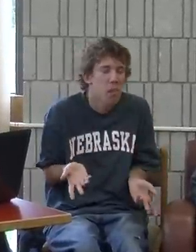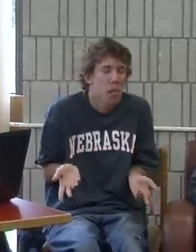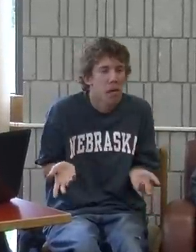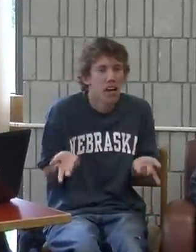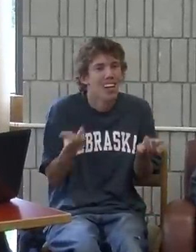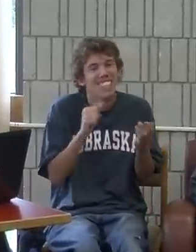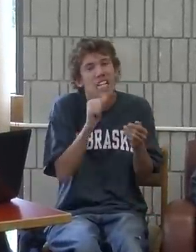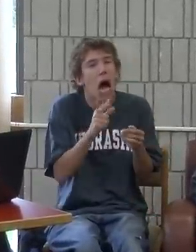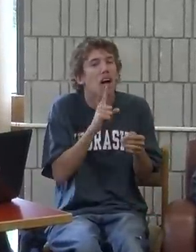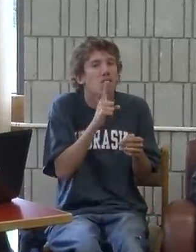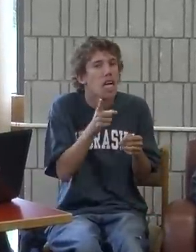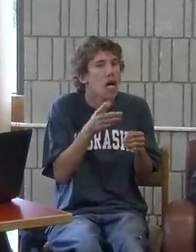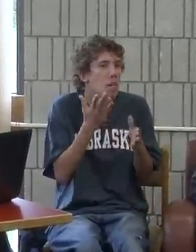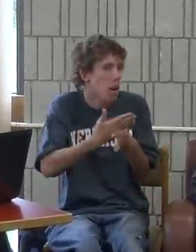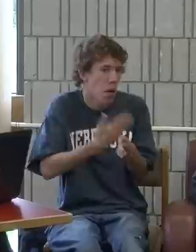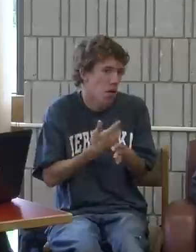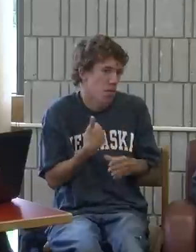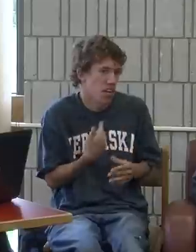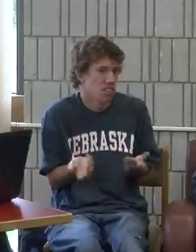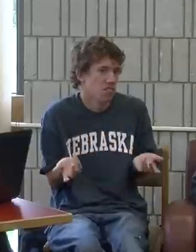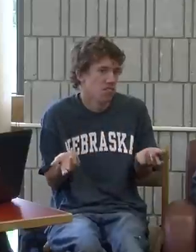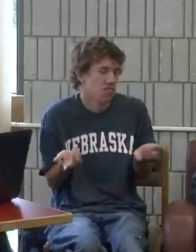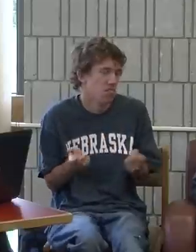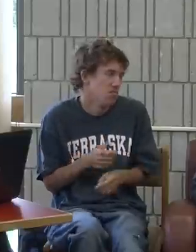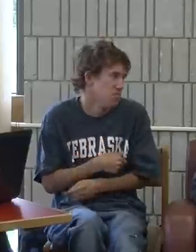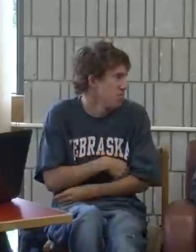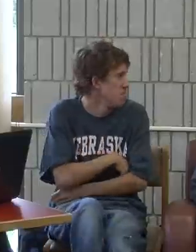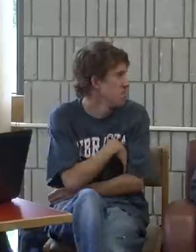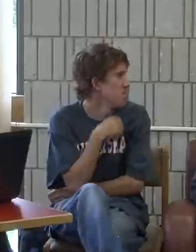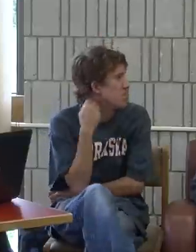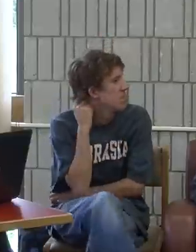And out in the real world not a lot of people were signing. But it really didn't bother me.